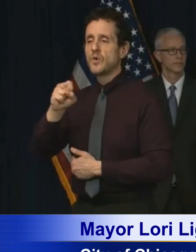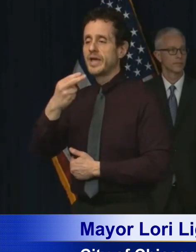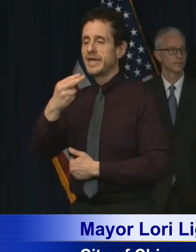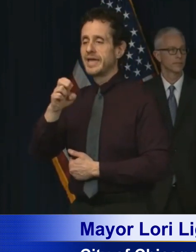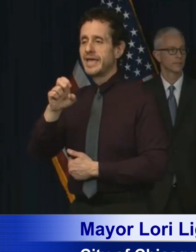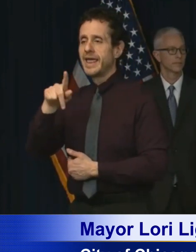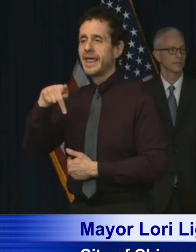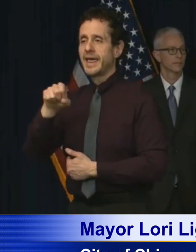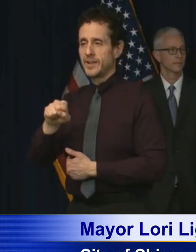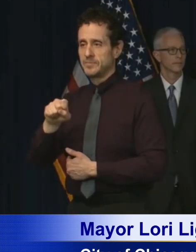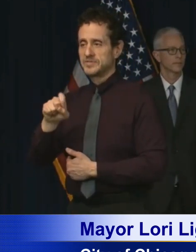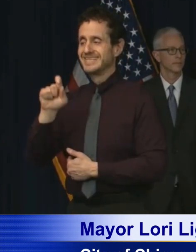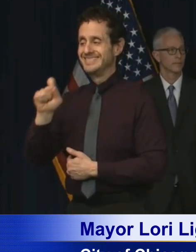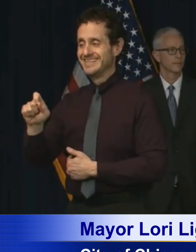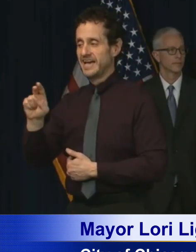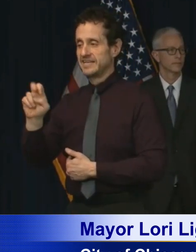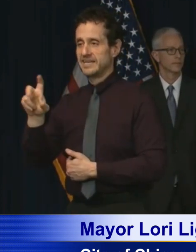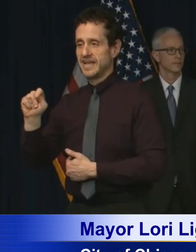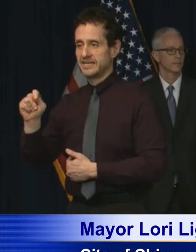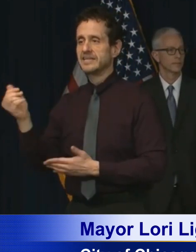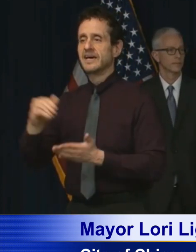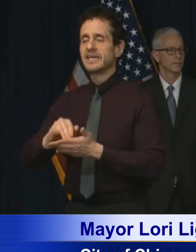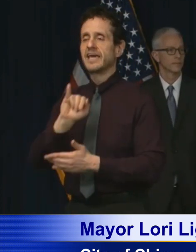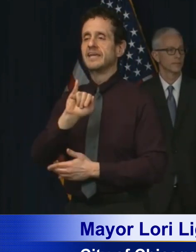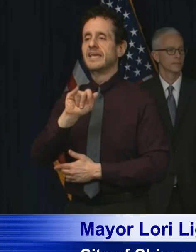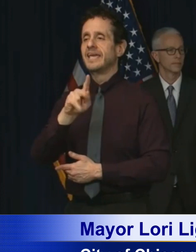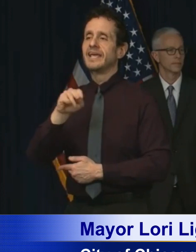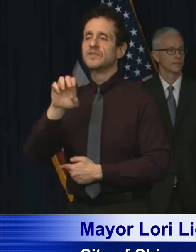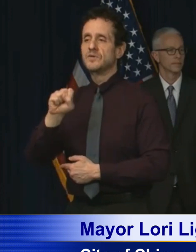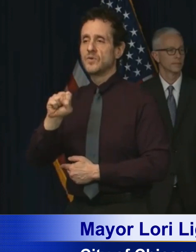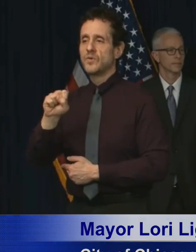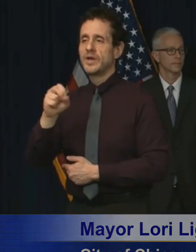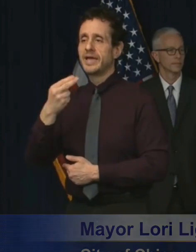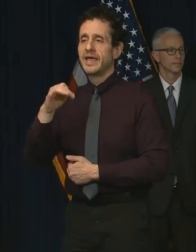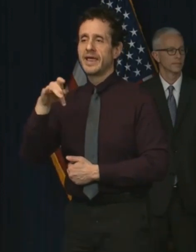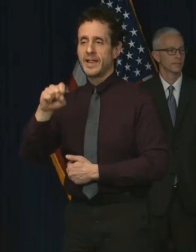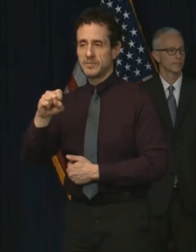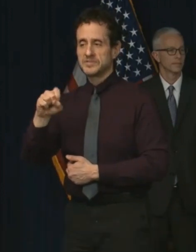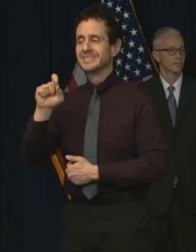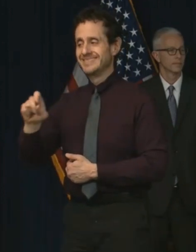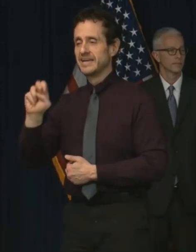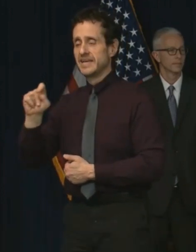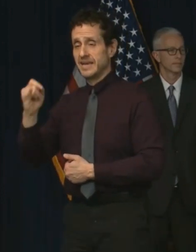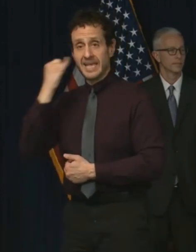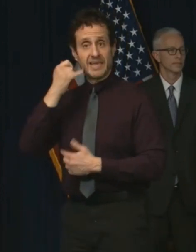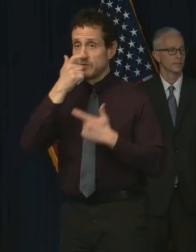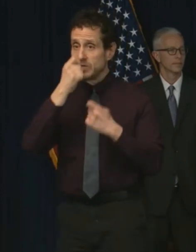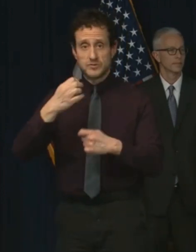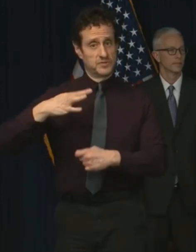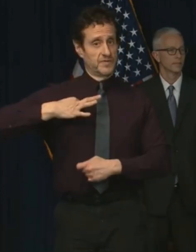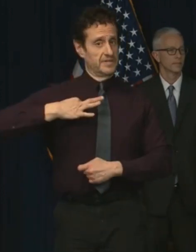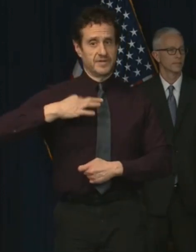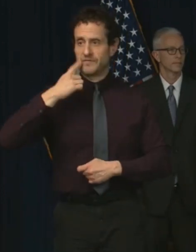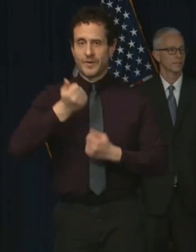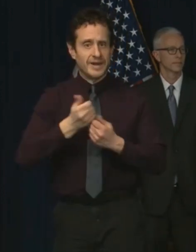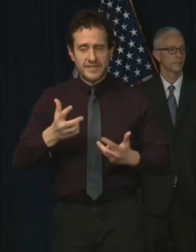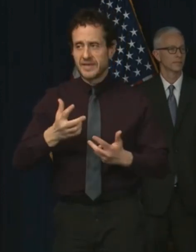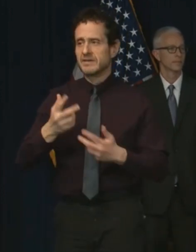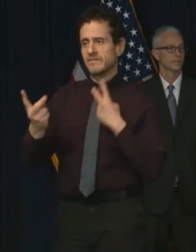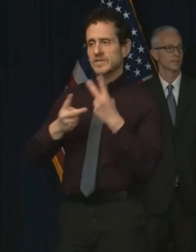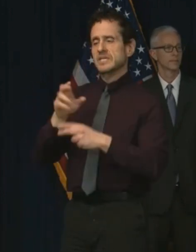Illinoishelps.net. And anyone interested in stepping up in any way can visit our website, Chicago